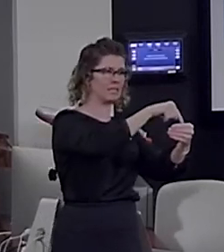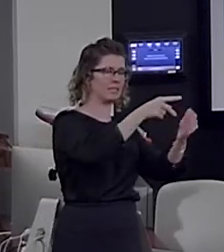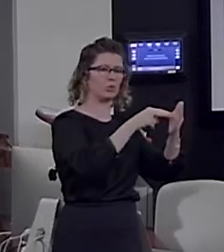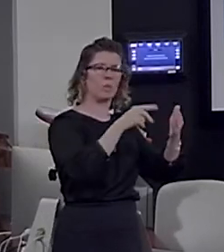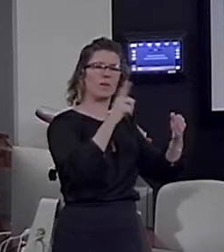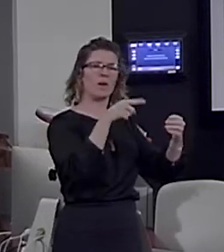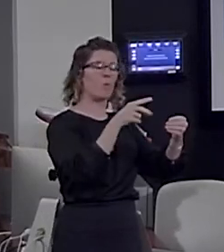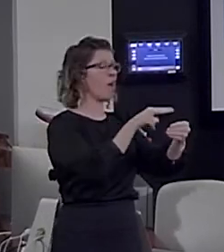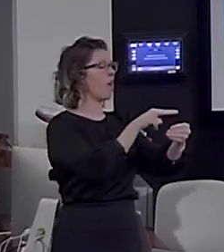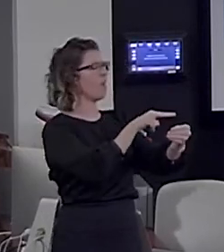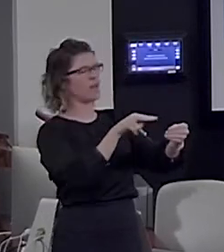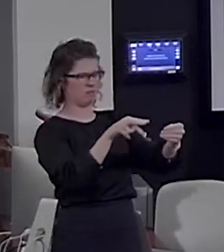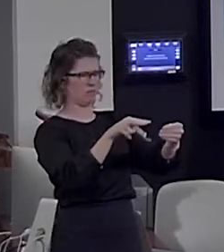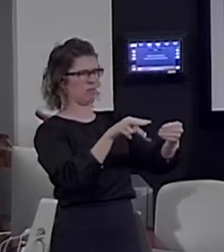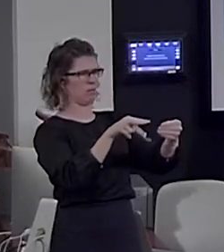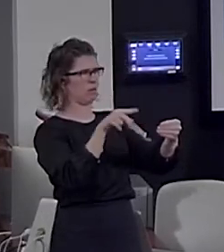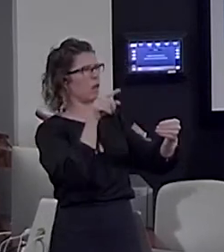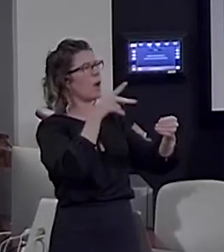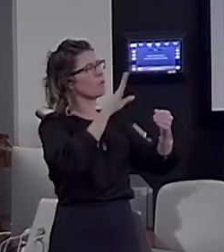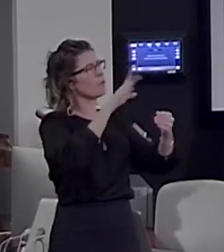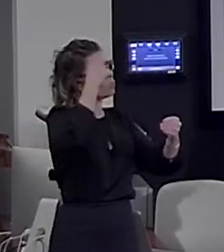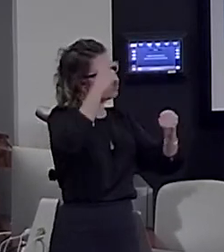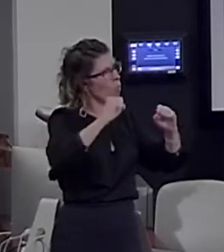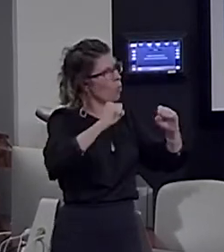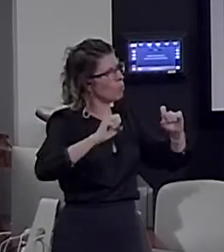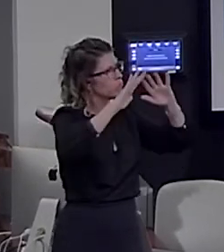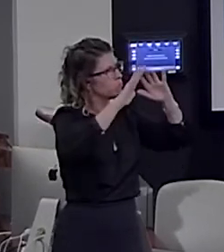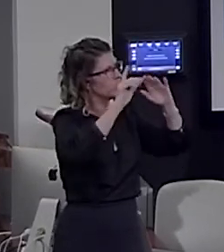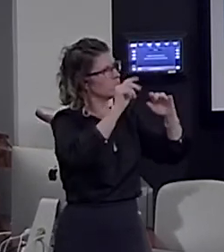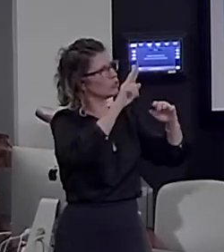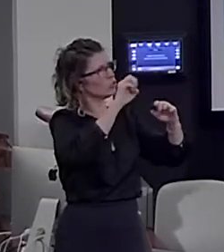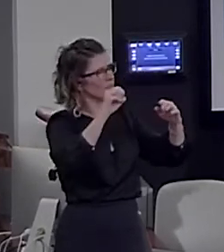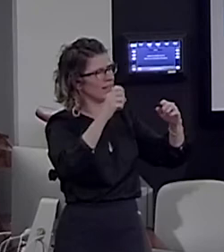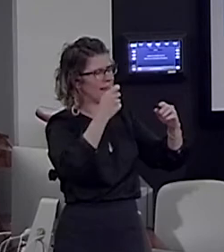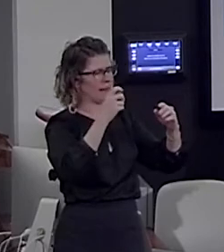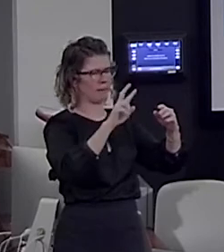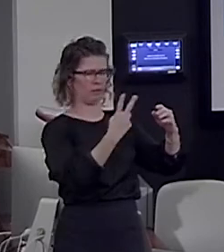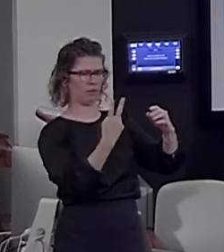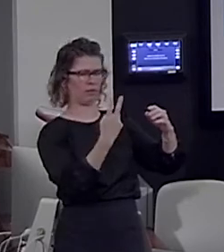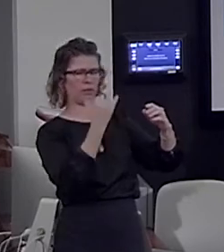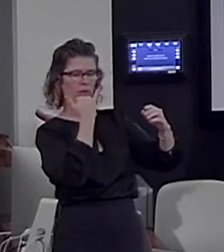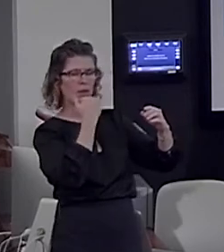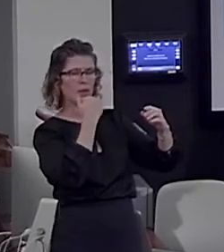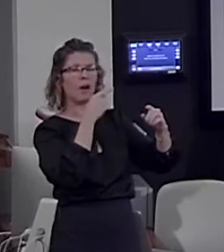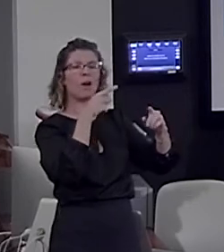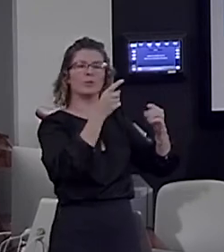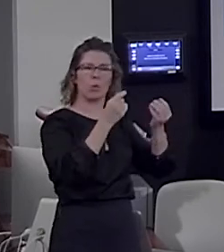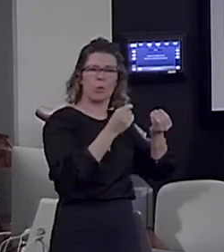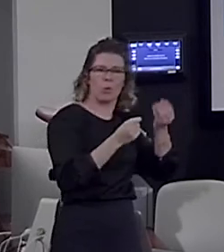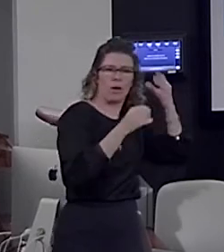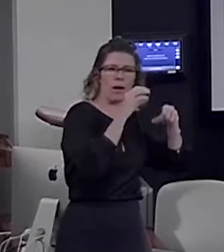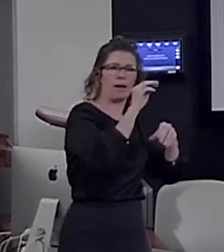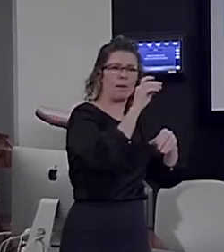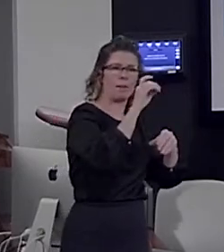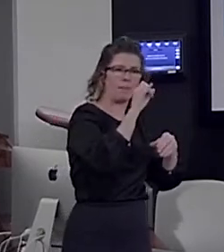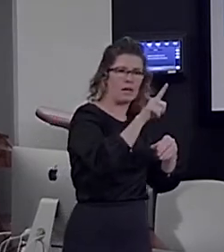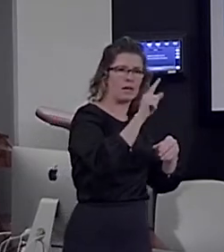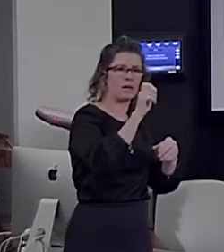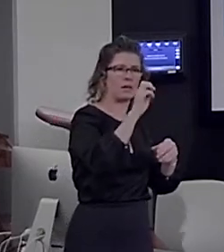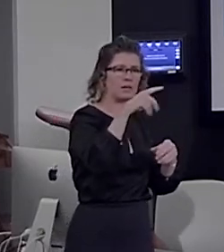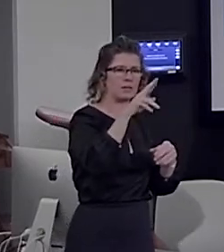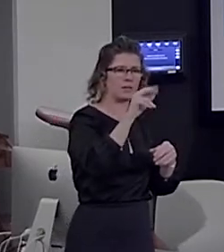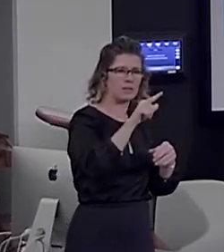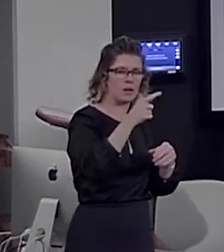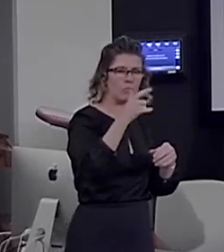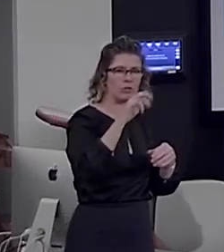in your head and you get this very strong activation again in the PSTS or middle temporal gyrus in the posterior part and then the